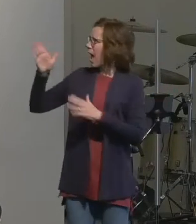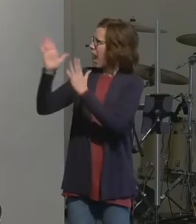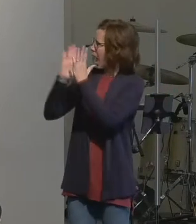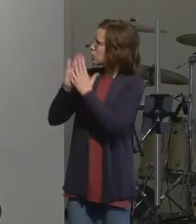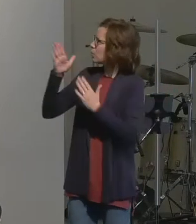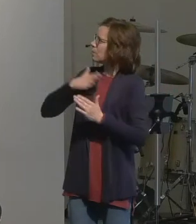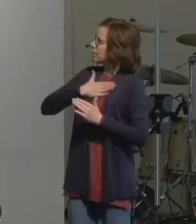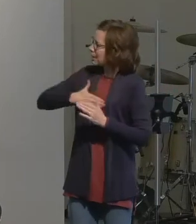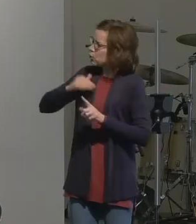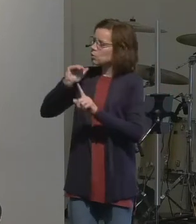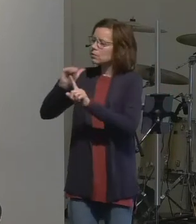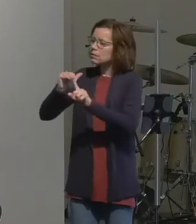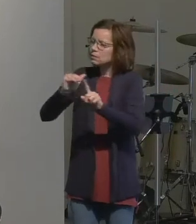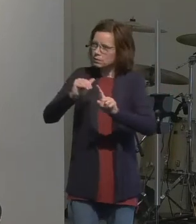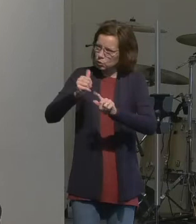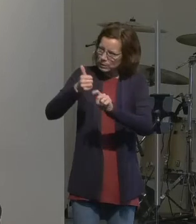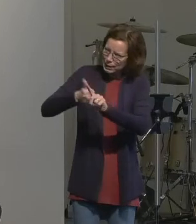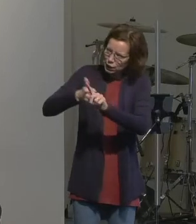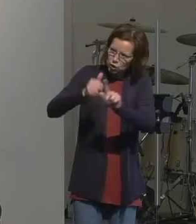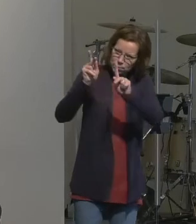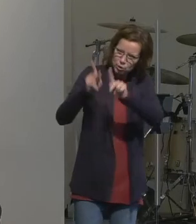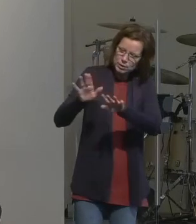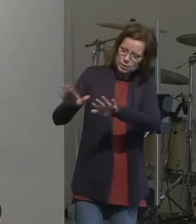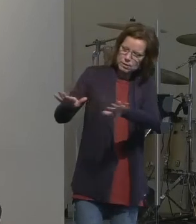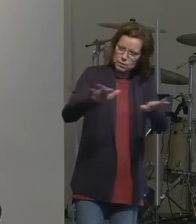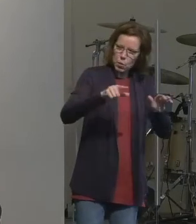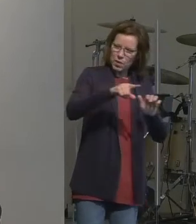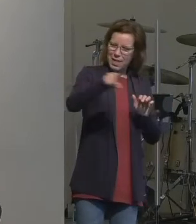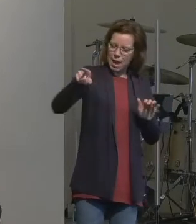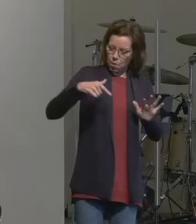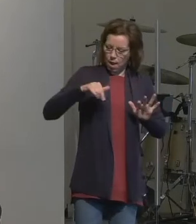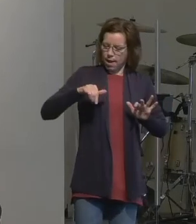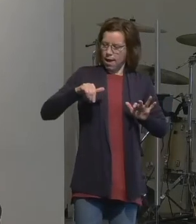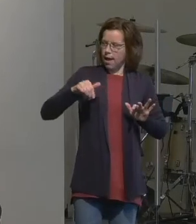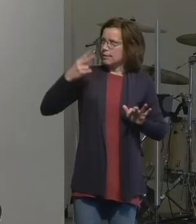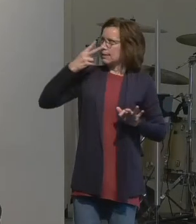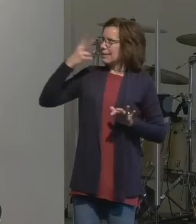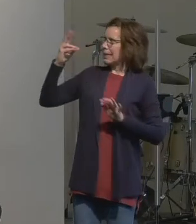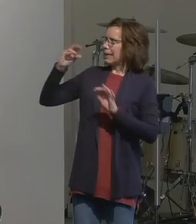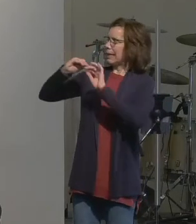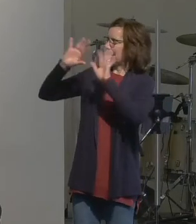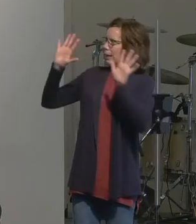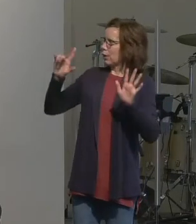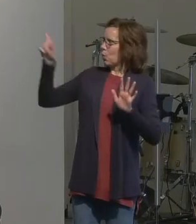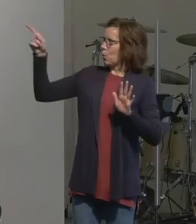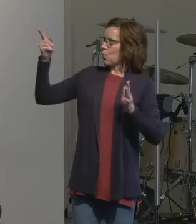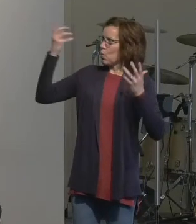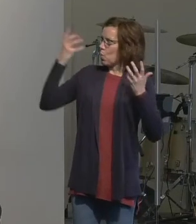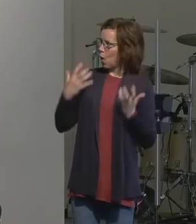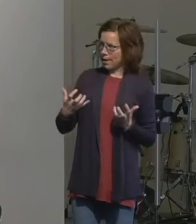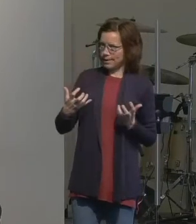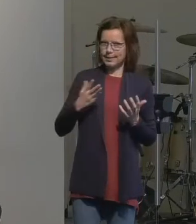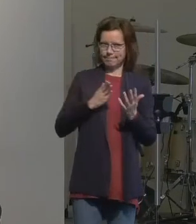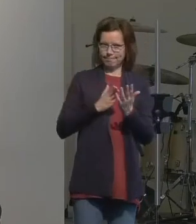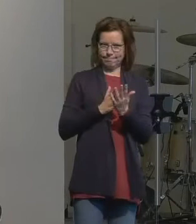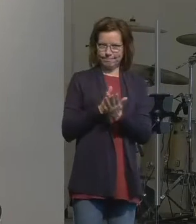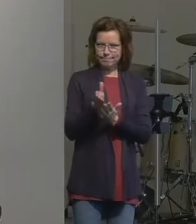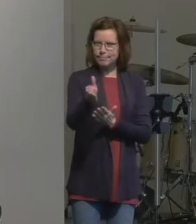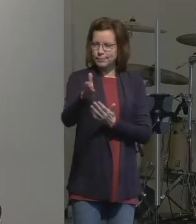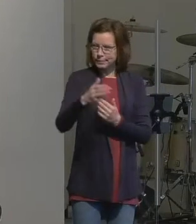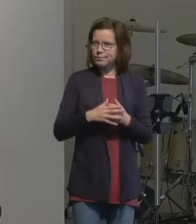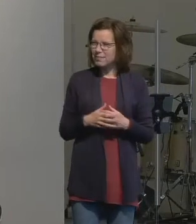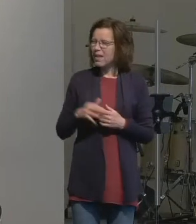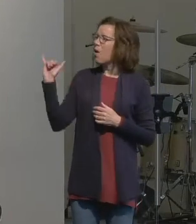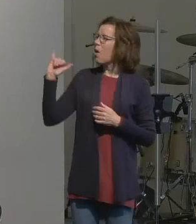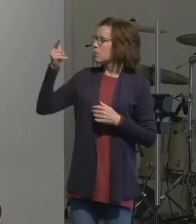you and understand where you want each one of us to go individually Lord I also ask that you would speak to